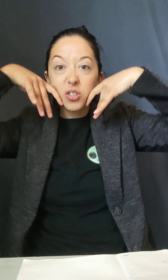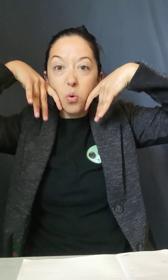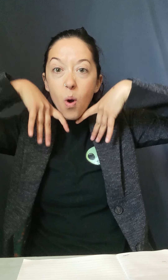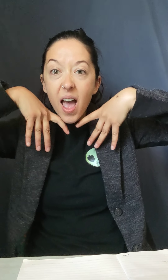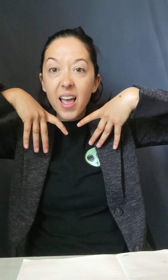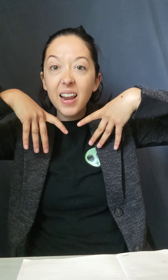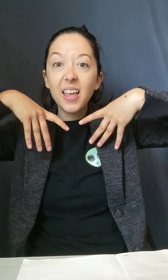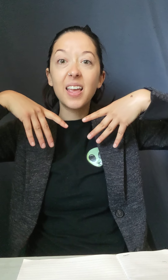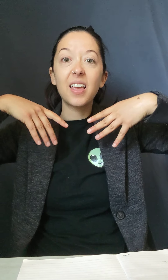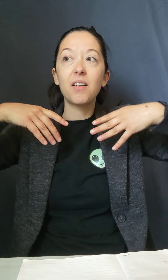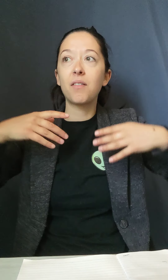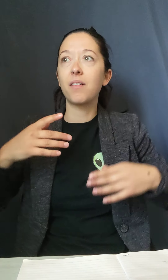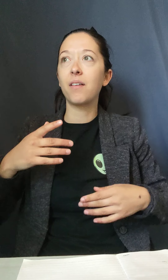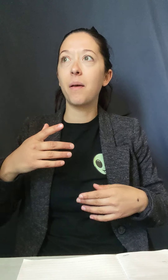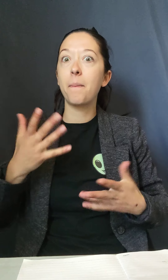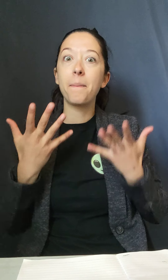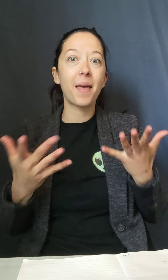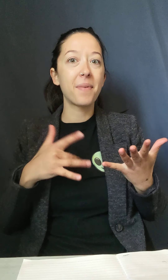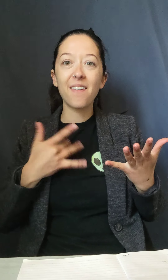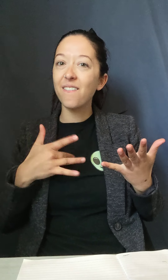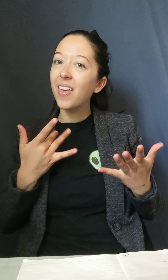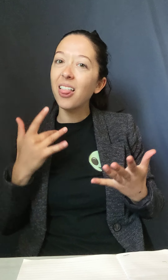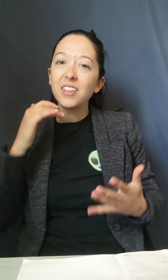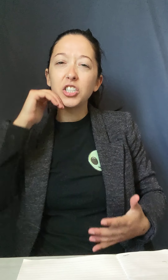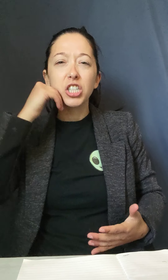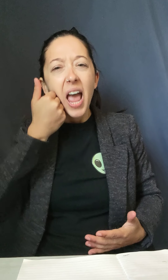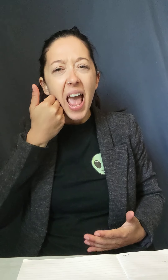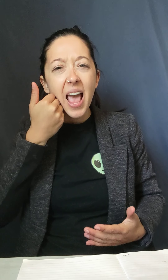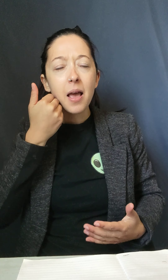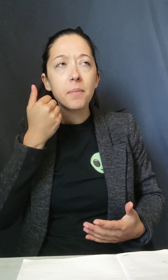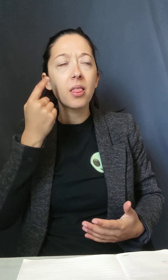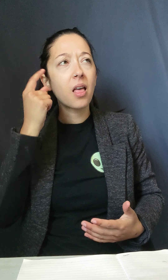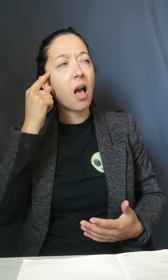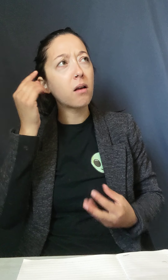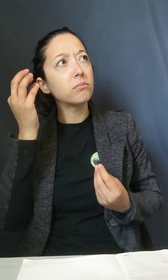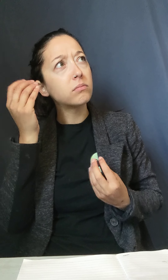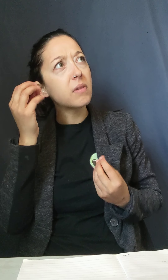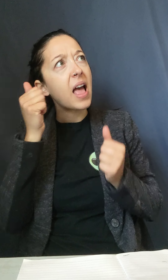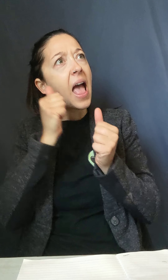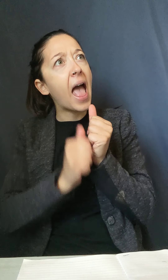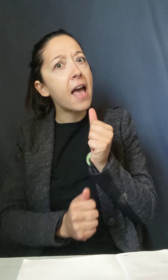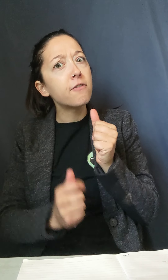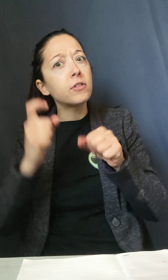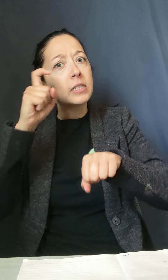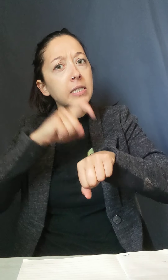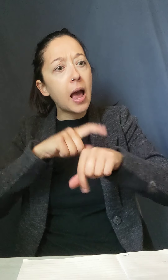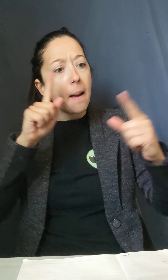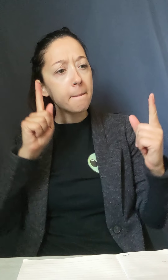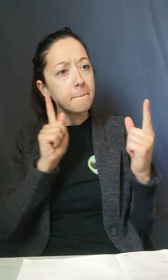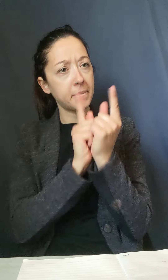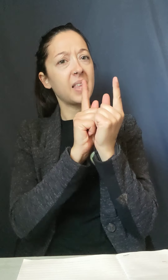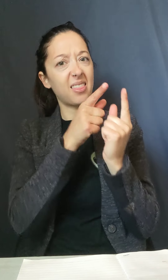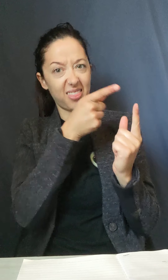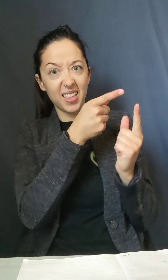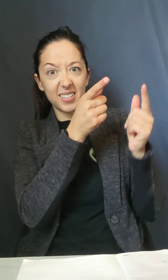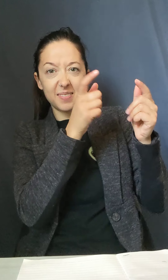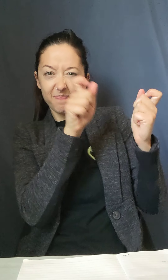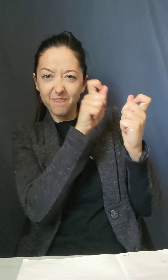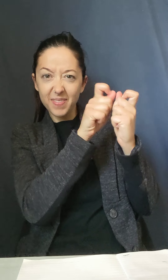how to imply you're not worthy, right? And you notice, man, that's the trigger every time, right? So you're catching on. The more you